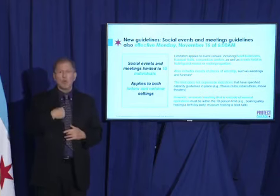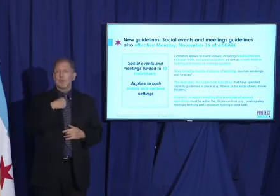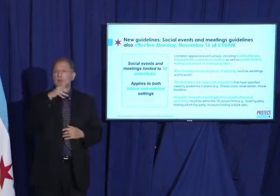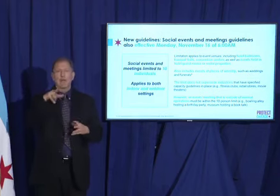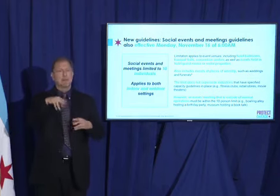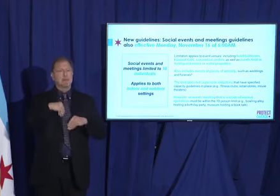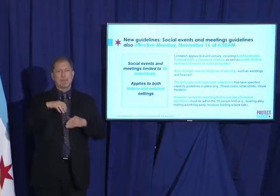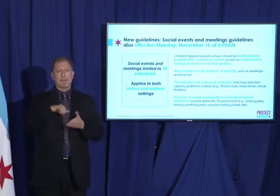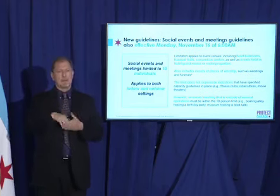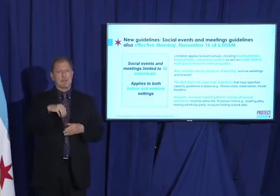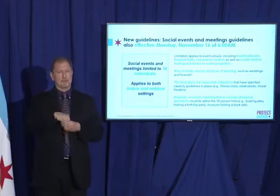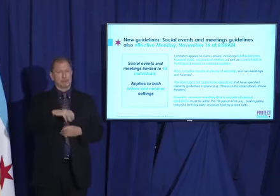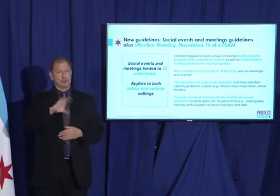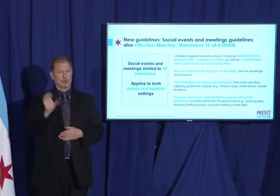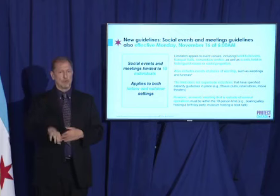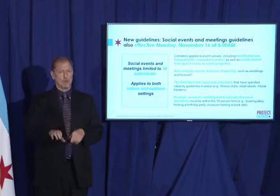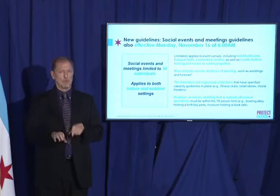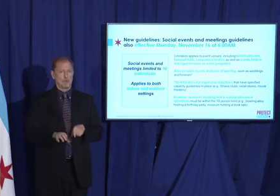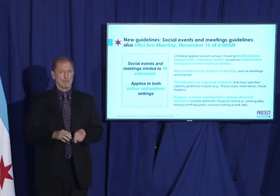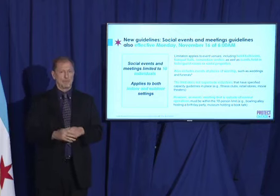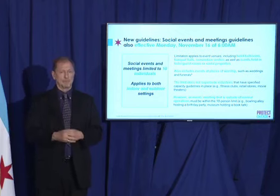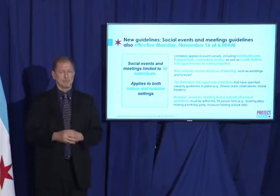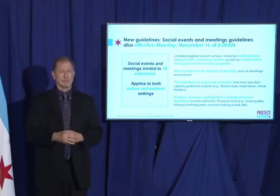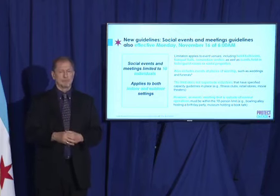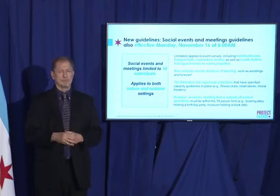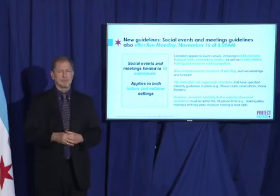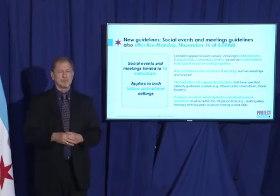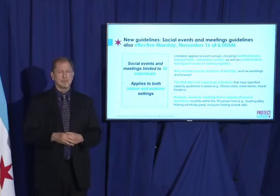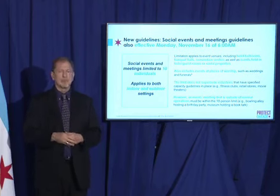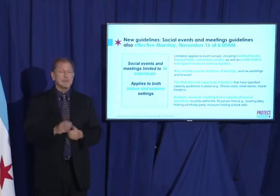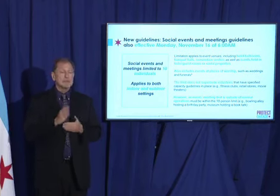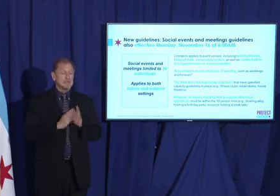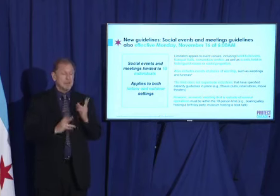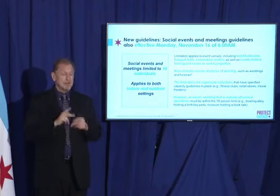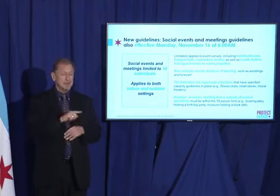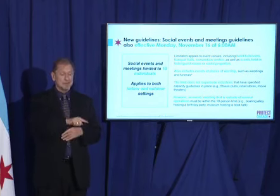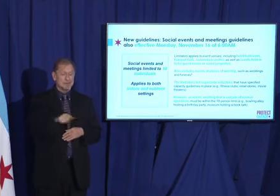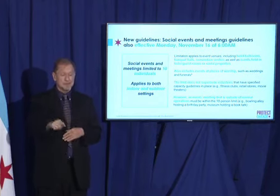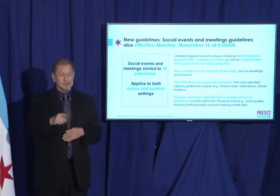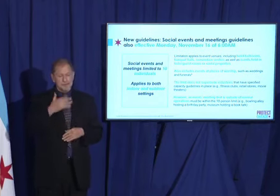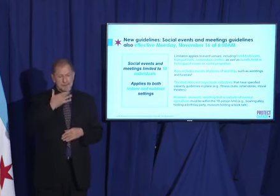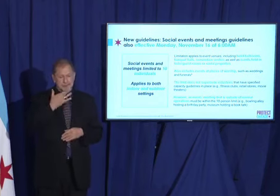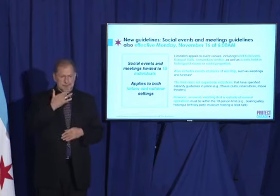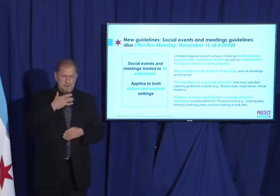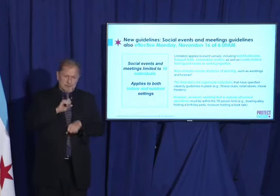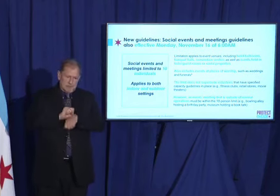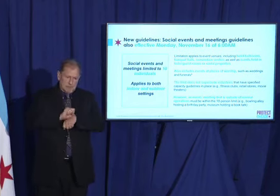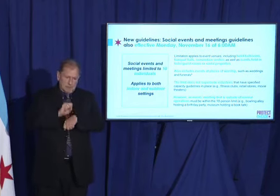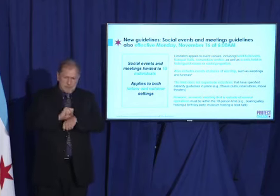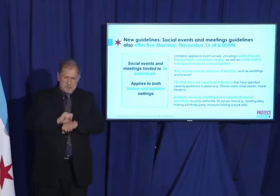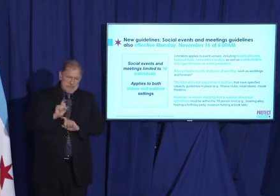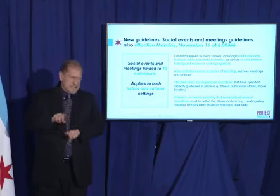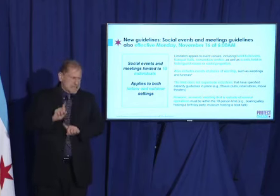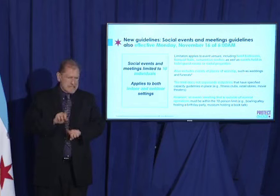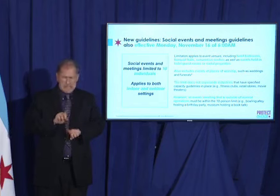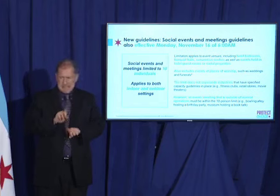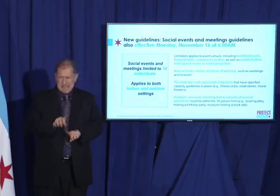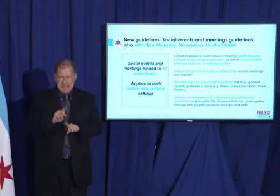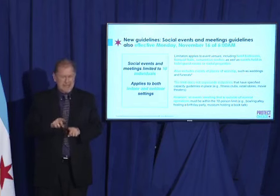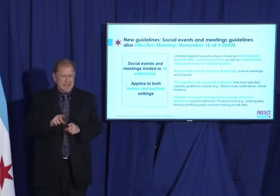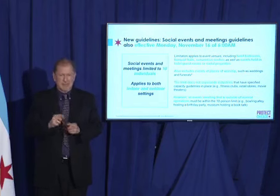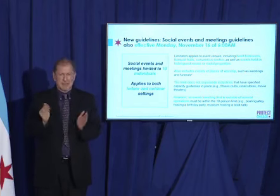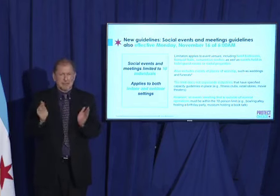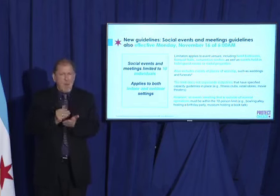the city of Chicago. Too many of our low-age employees are going in because they're afraid that their jobs won't be